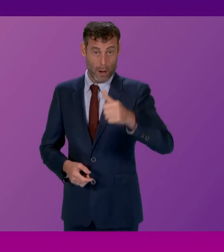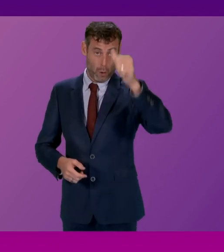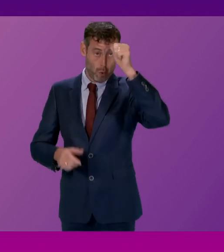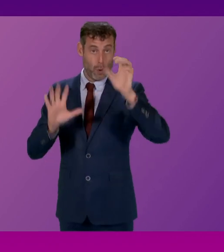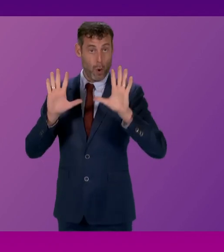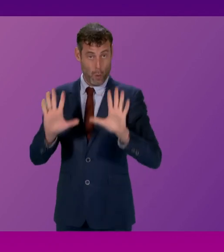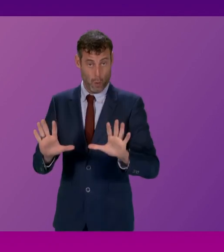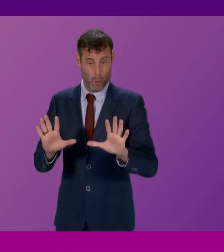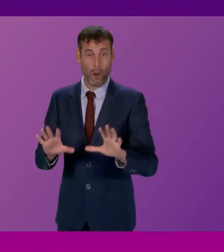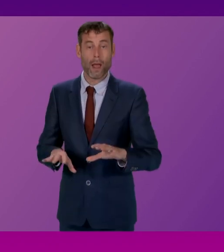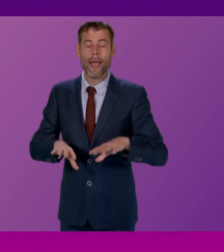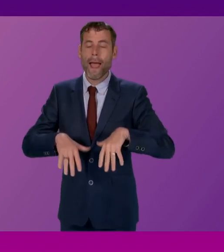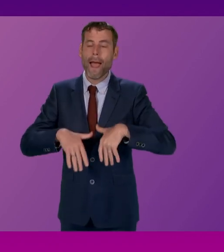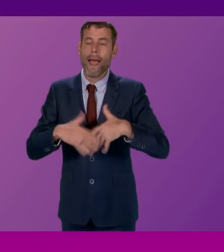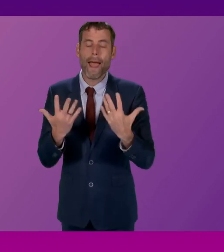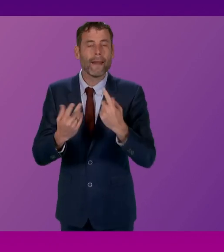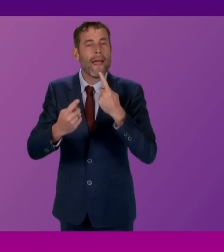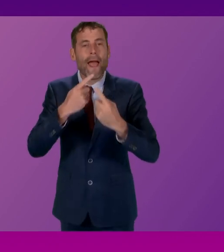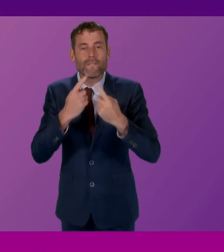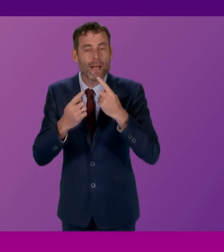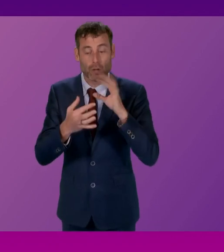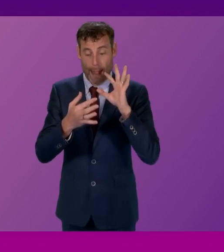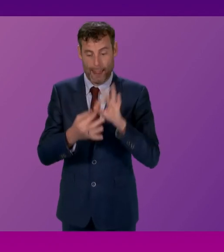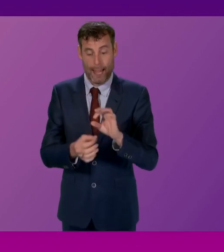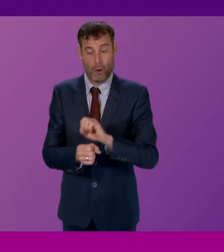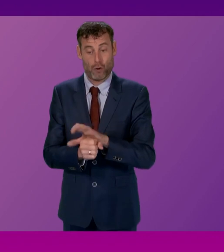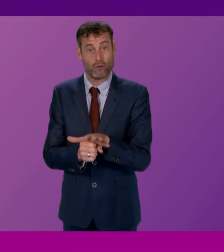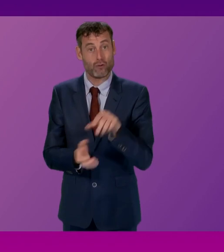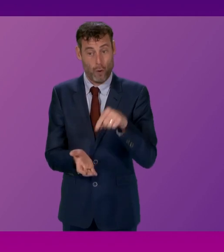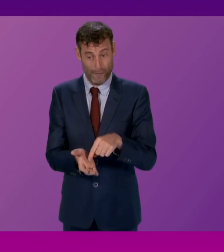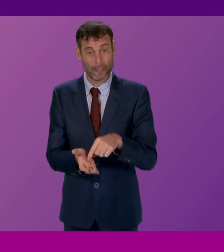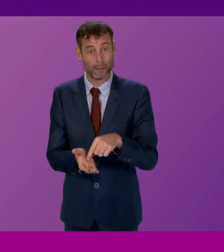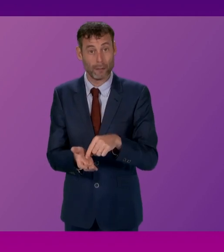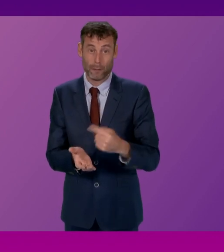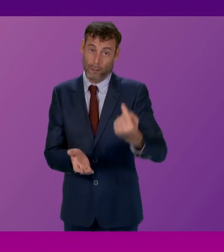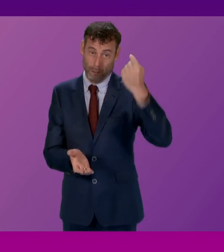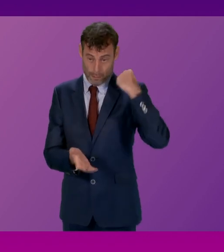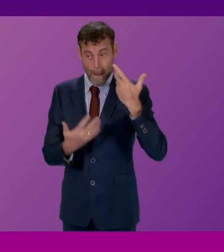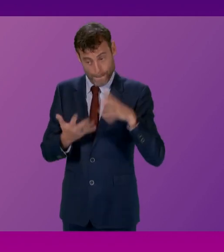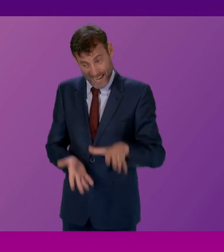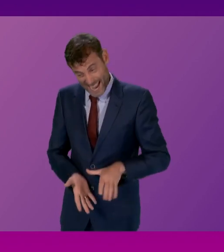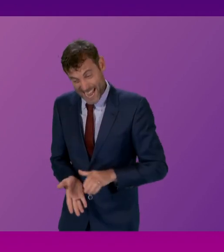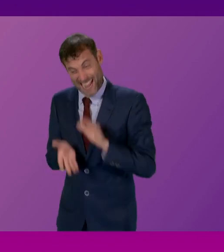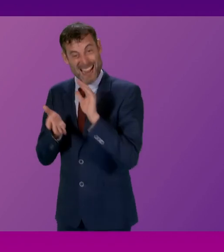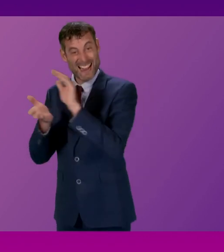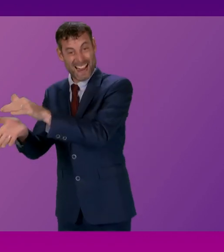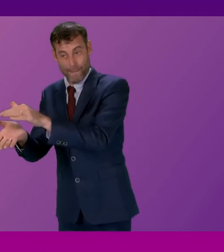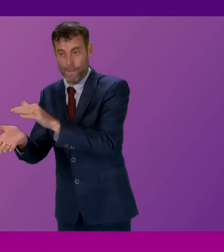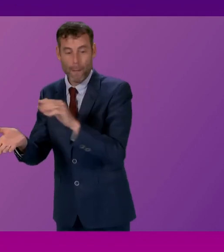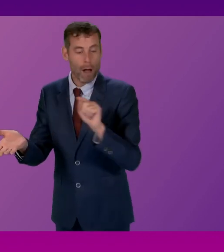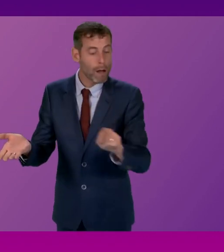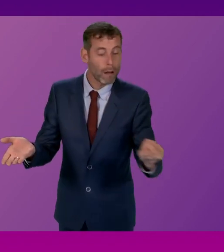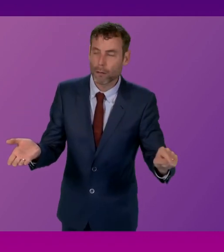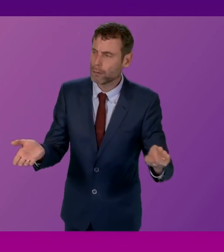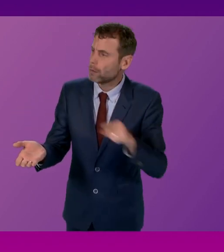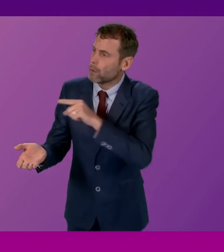that routine information has been, relevant information, forgive me, has been passed over. But of course, if there is any concerns raised, they will